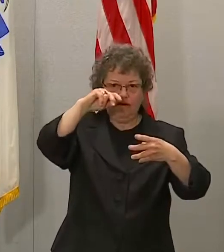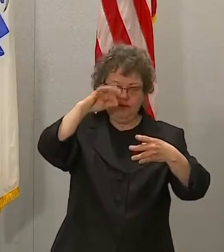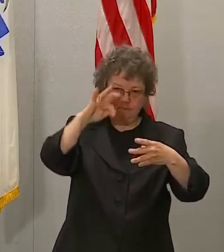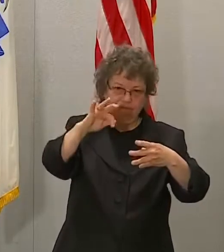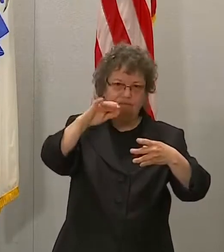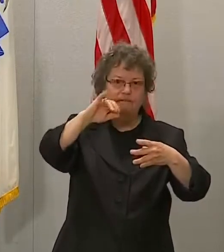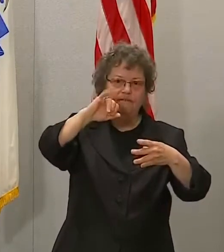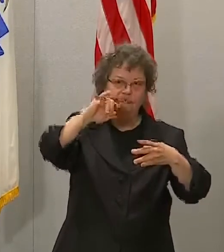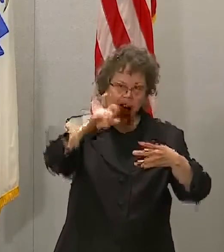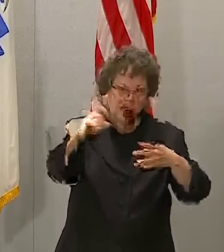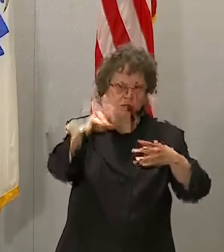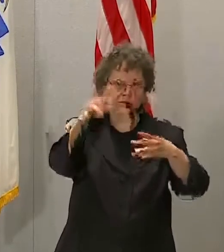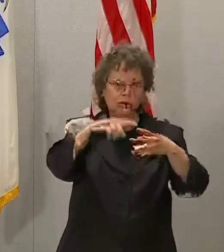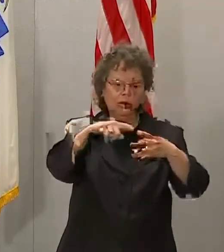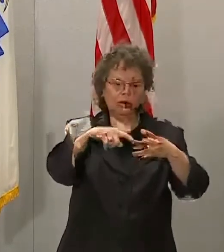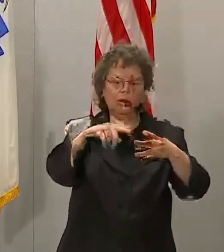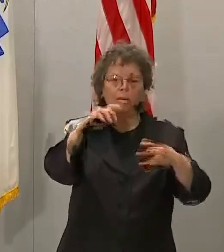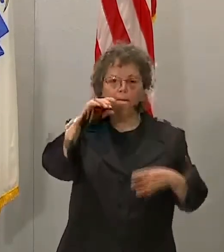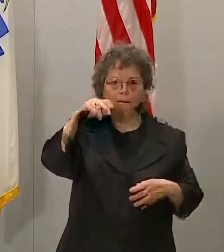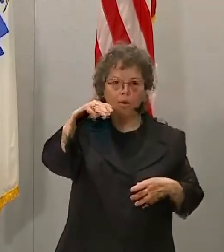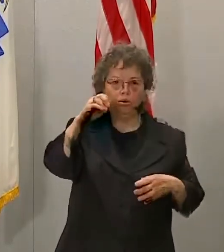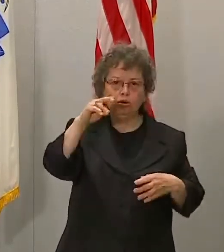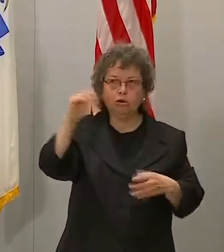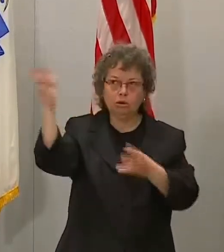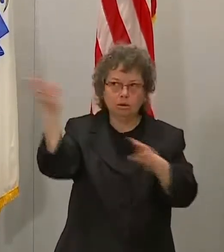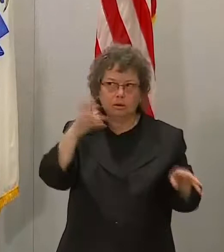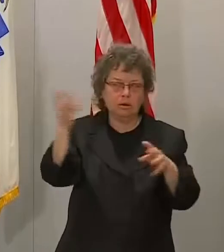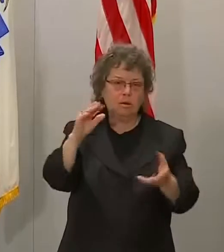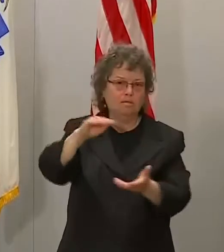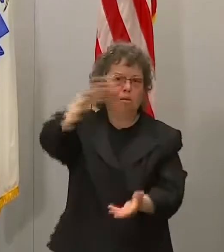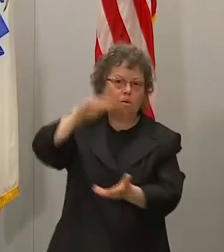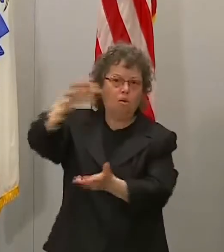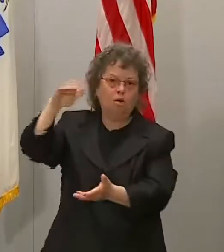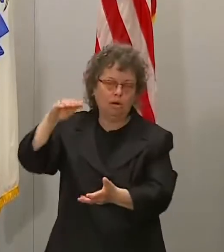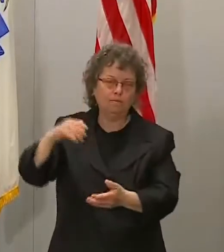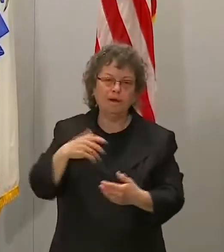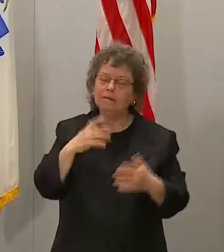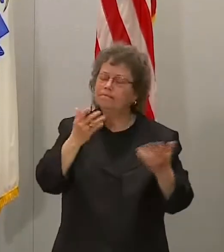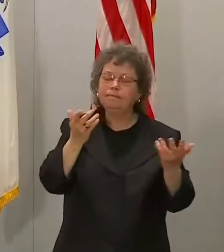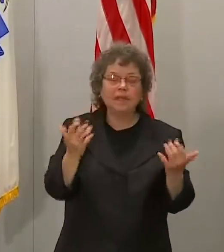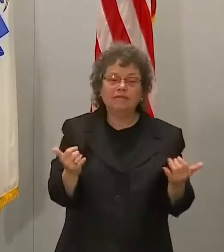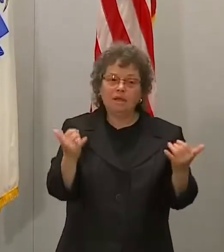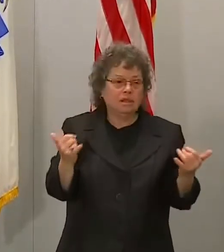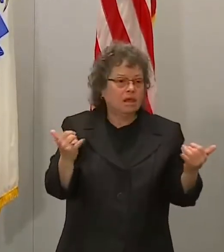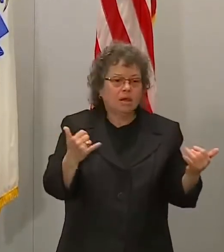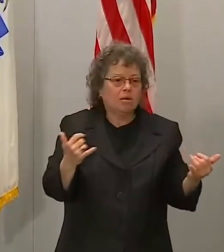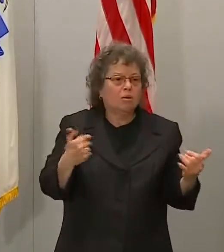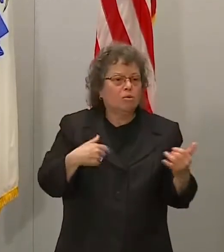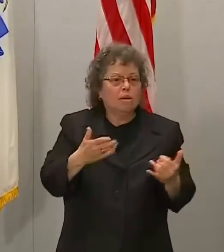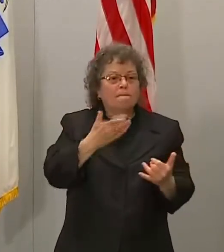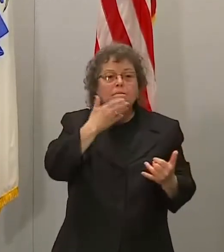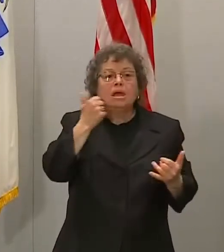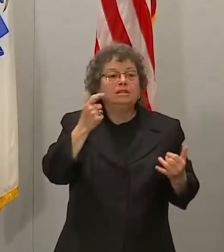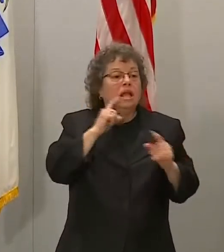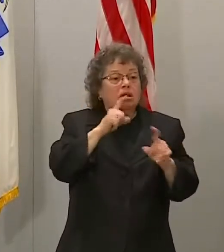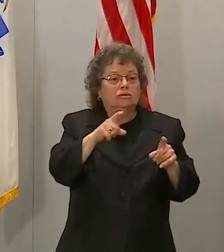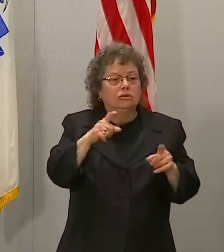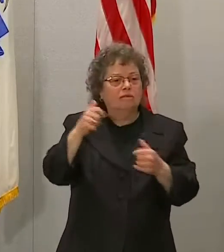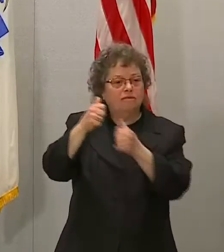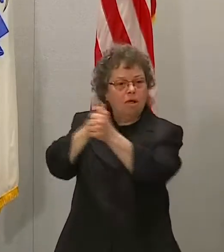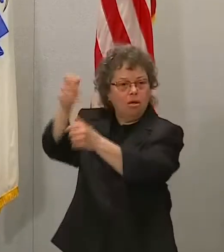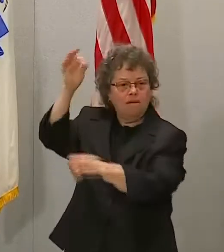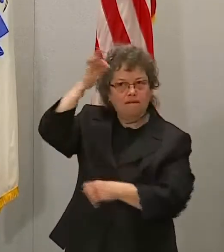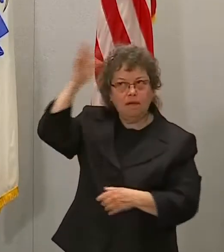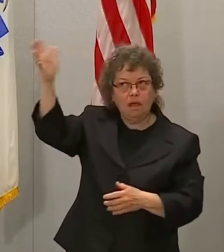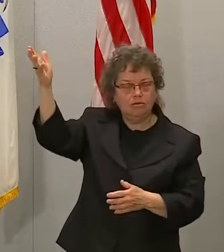best thing for us to do at this point in time is follow the federal guidance, wait and see what comes from their review with